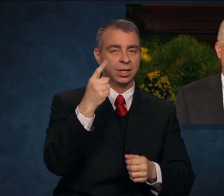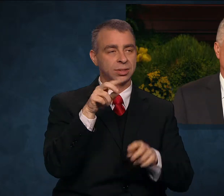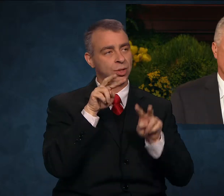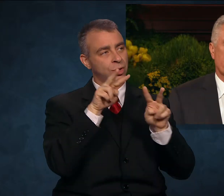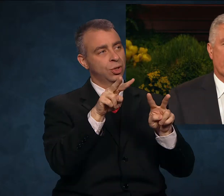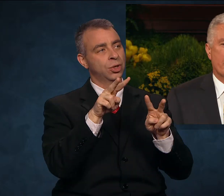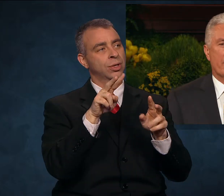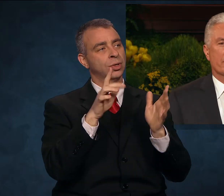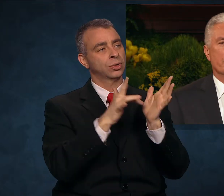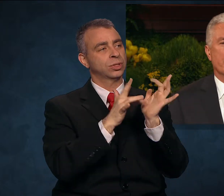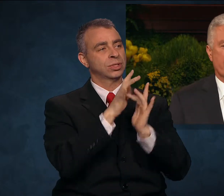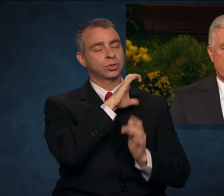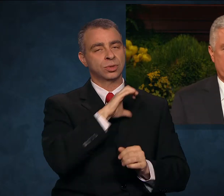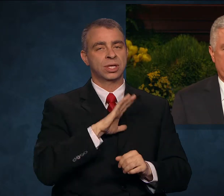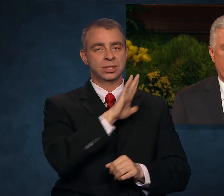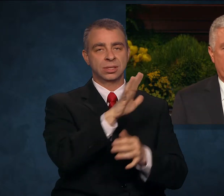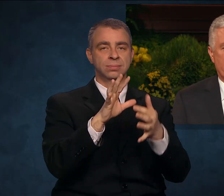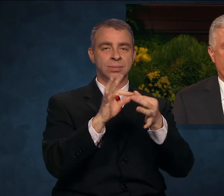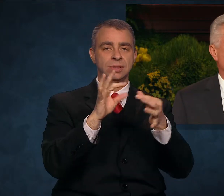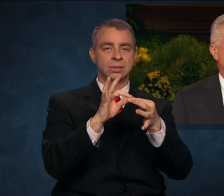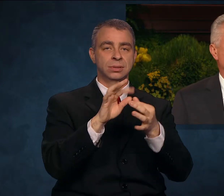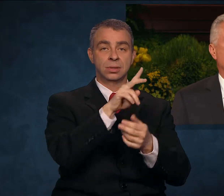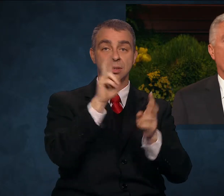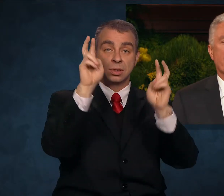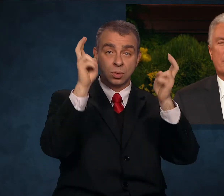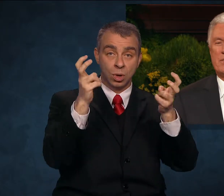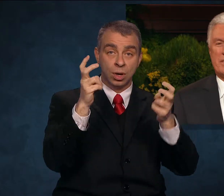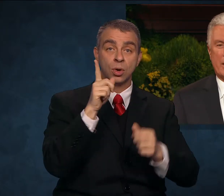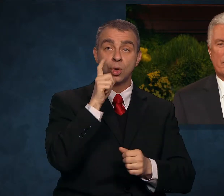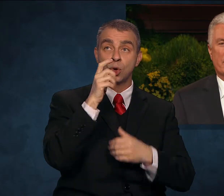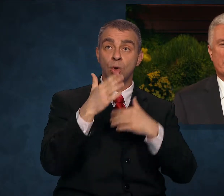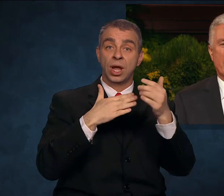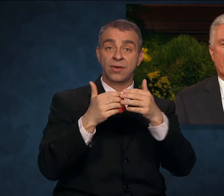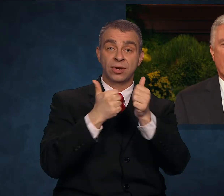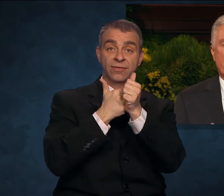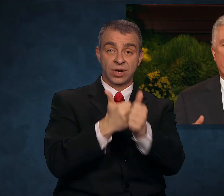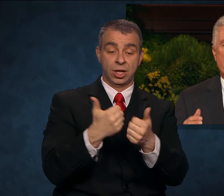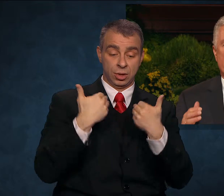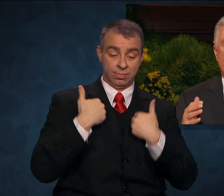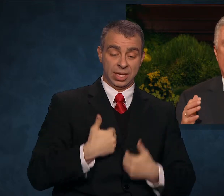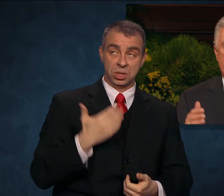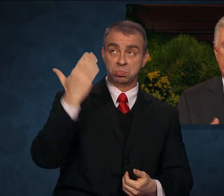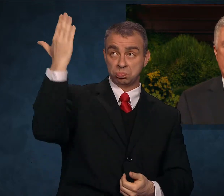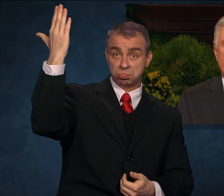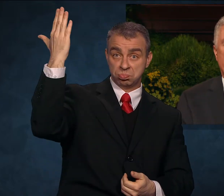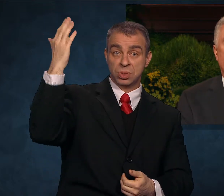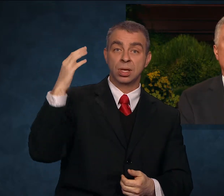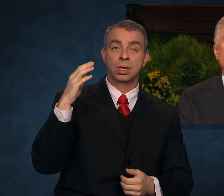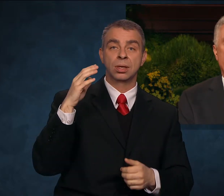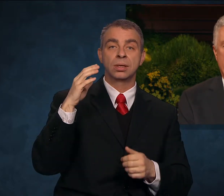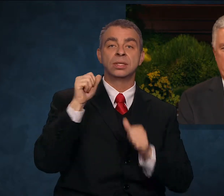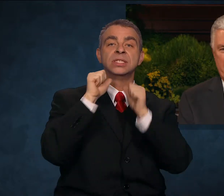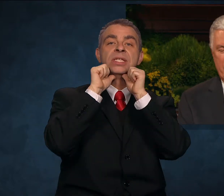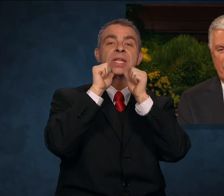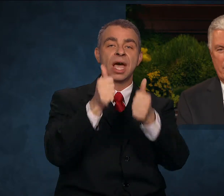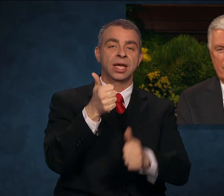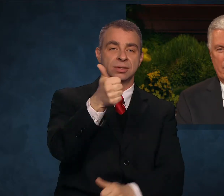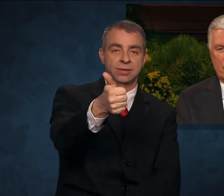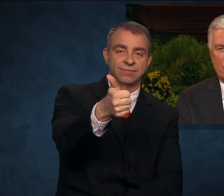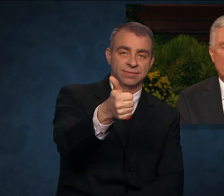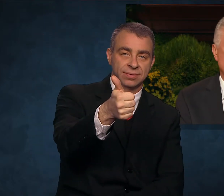Whosoever will come after me, let him deny himself and take up his cross and follow me.